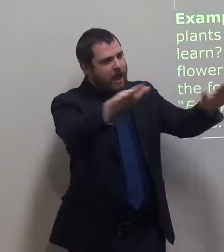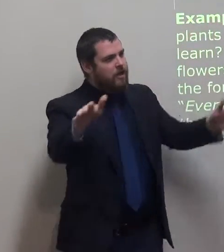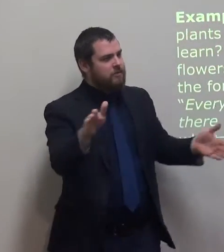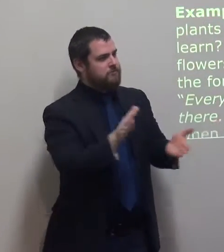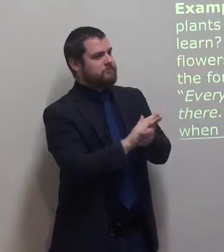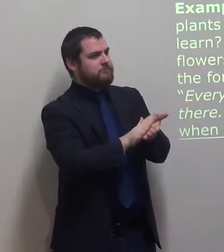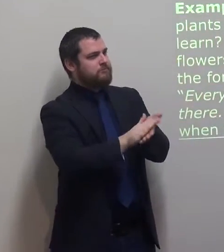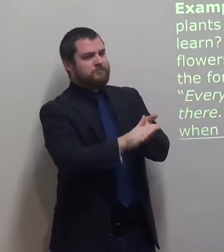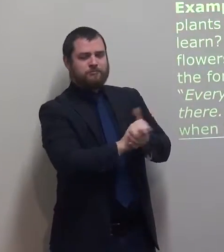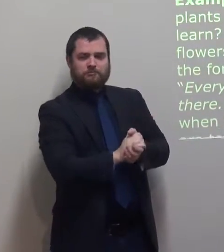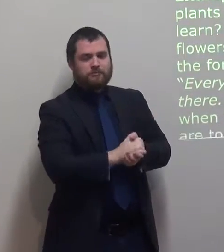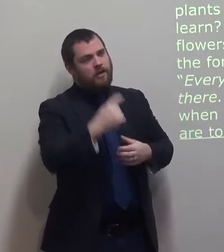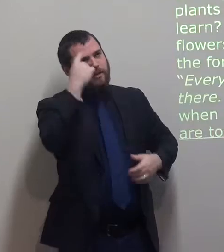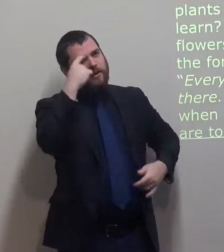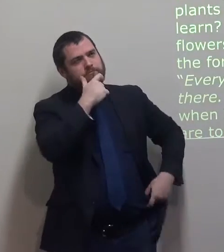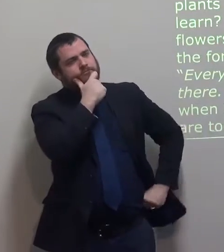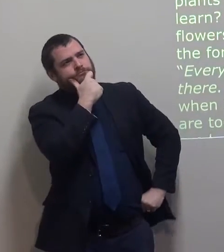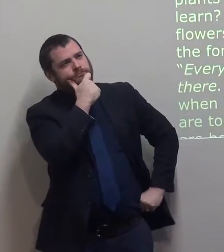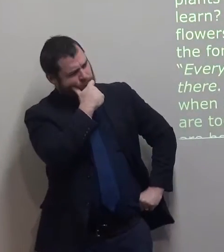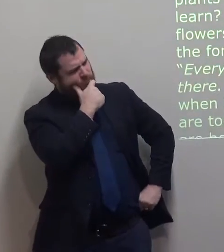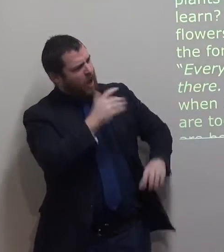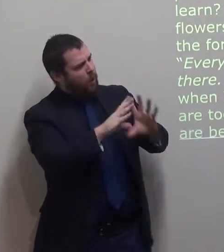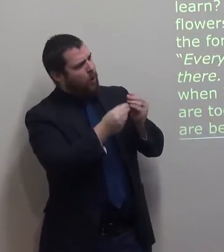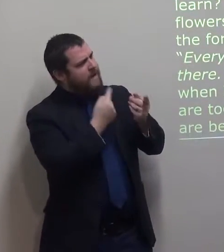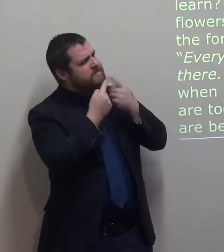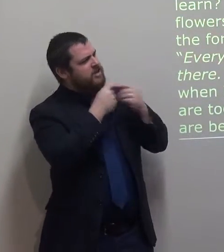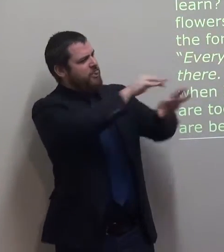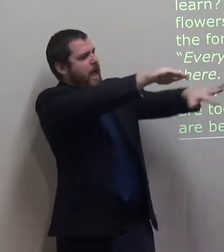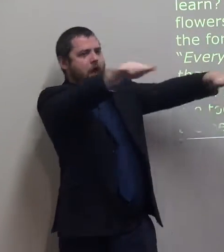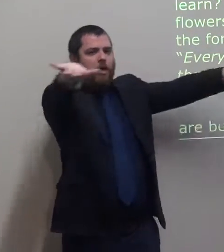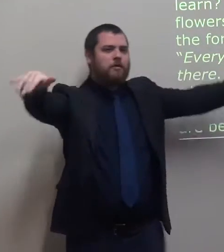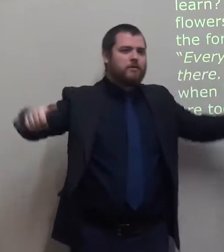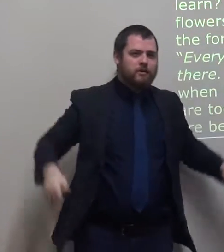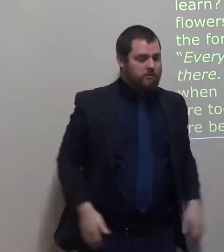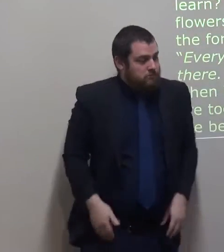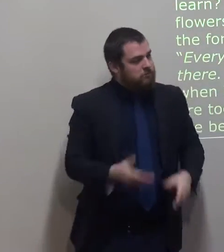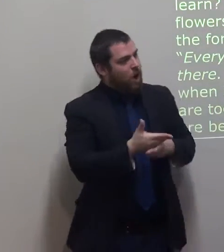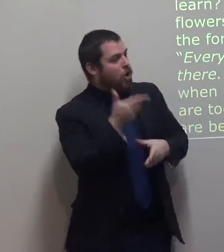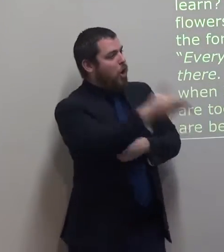Maybe I think, quote, everything I need to learn is there. I will just go and look and watch.